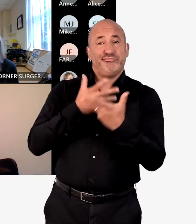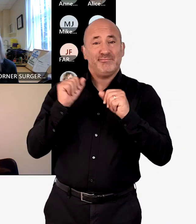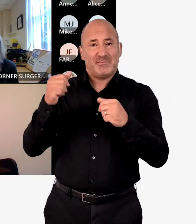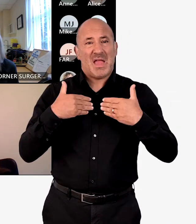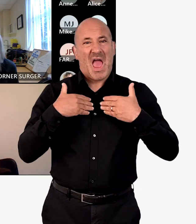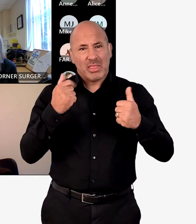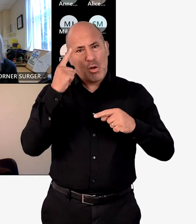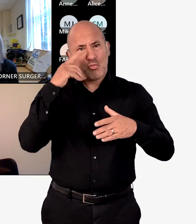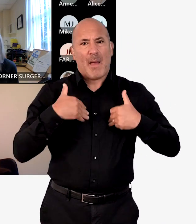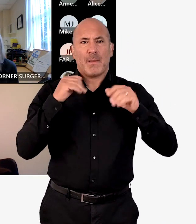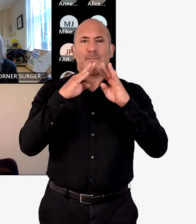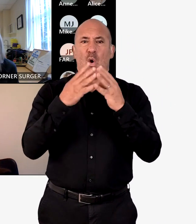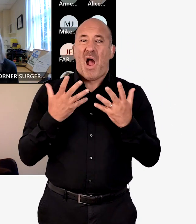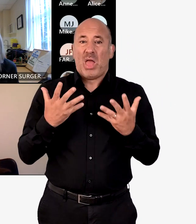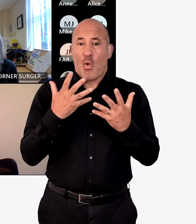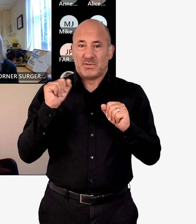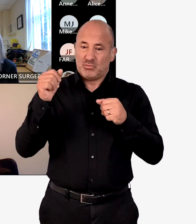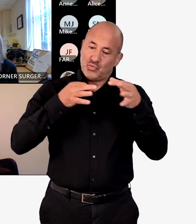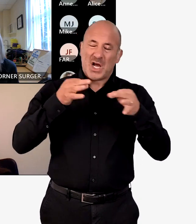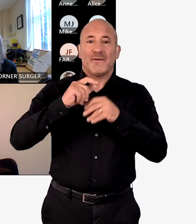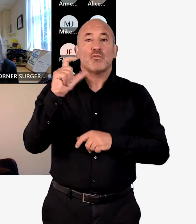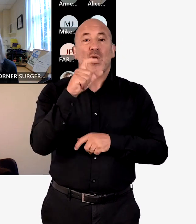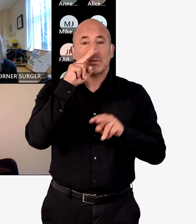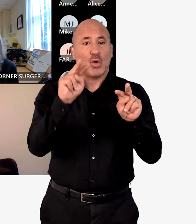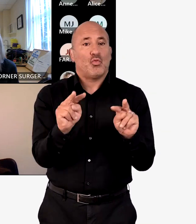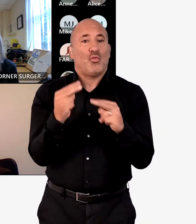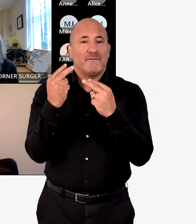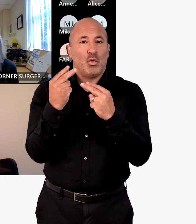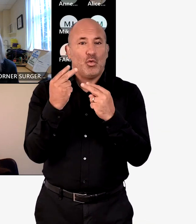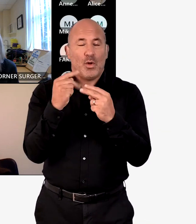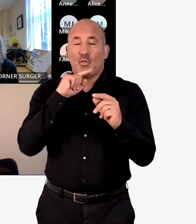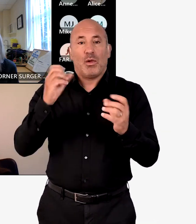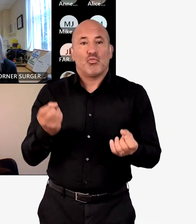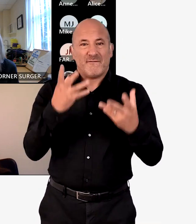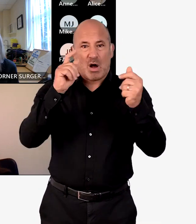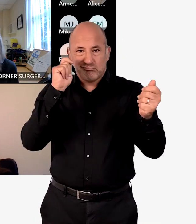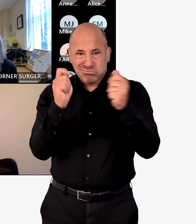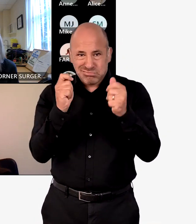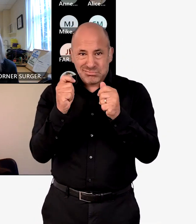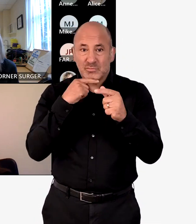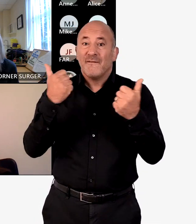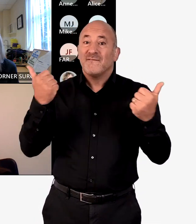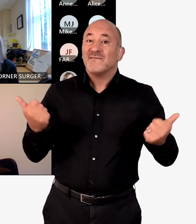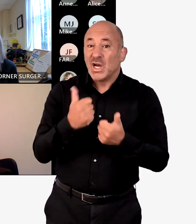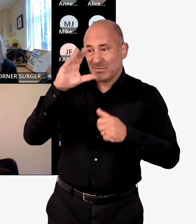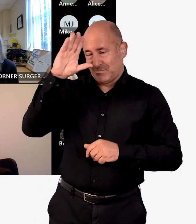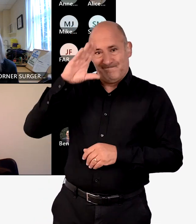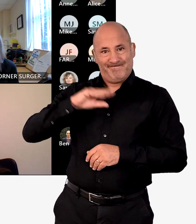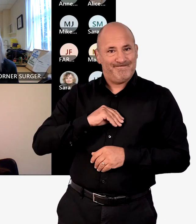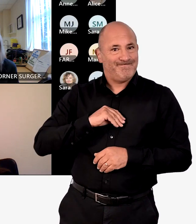She goes on to say that the Health and Well-Being Board are currently reviewing the strategy for Croydon and will refresh that and